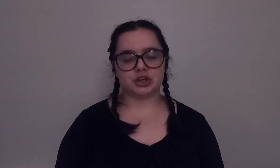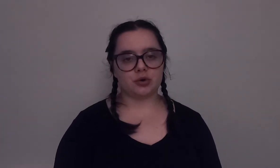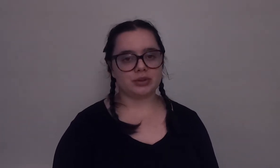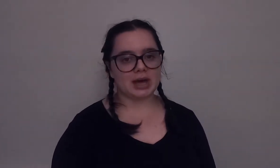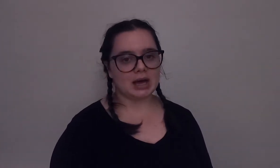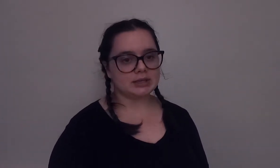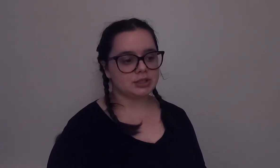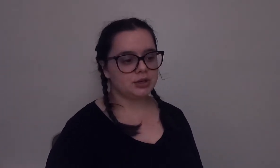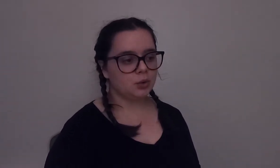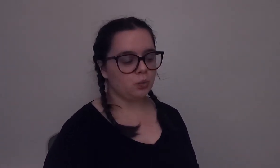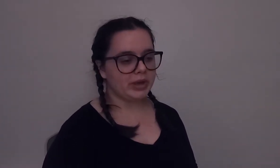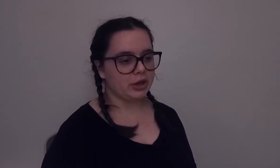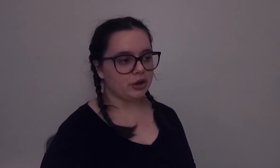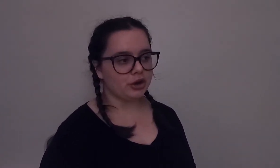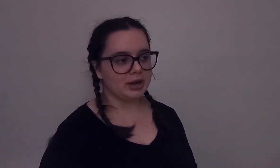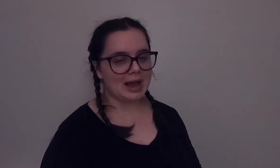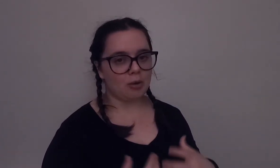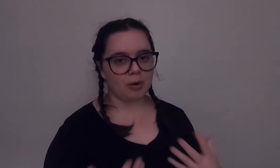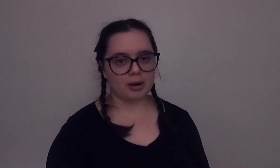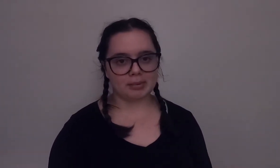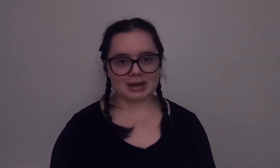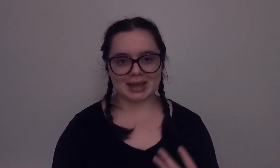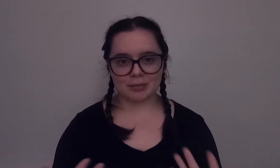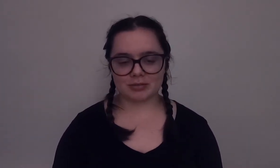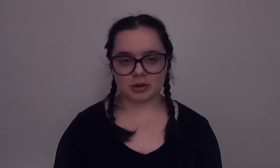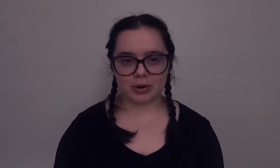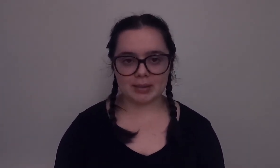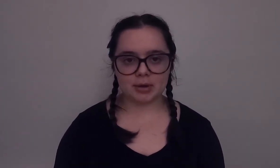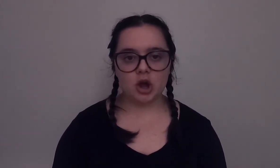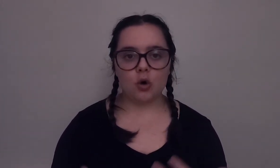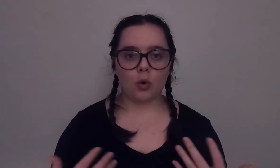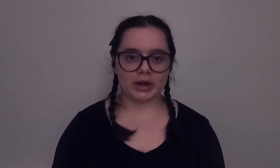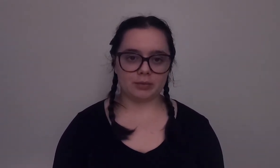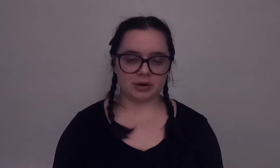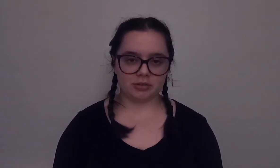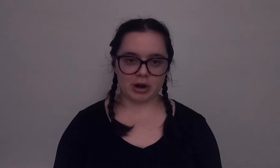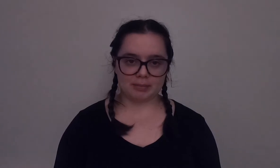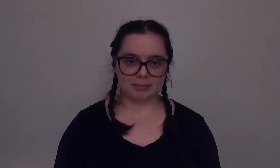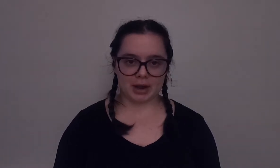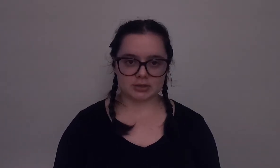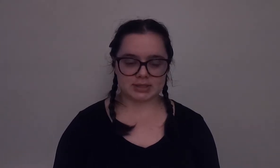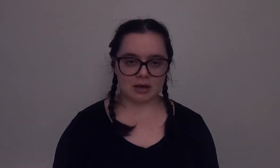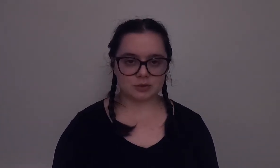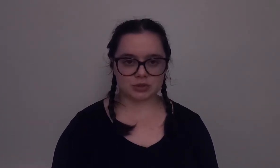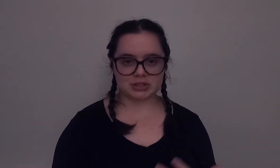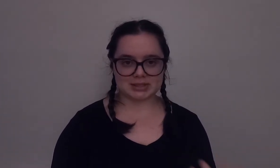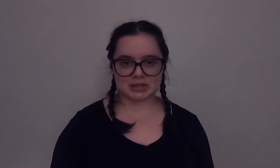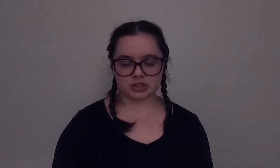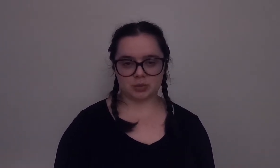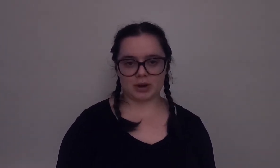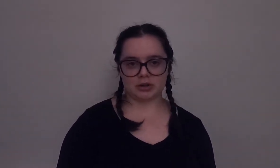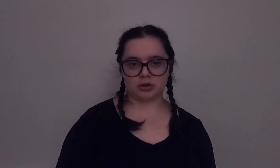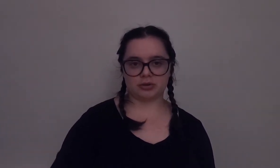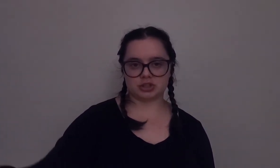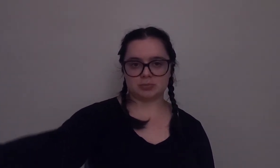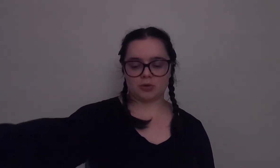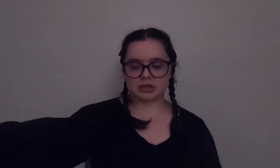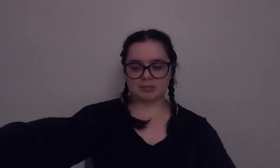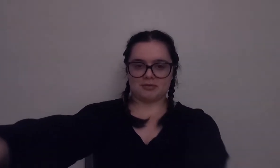show that we could help our buddy get rid of a cramp or get rid of a cramp by ourselves which is essentially where you just pull the top of